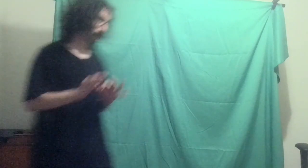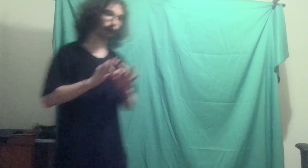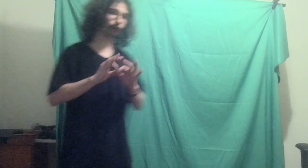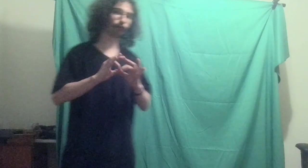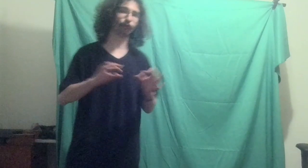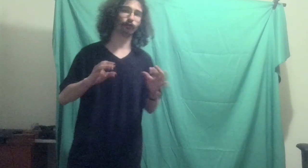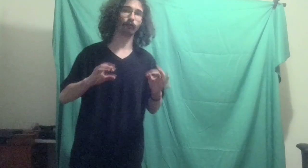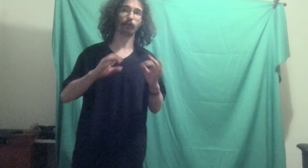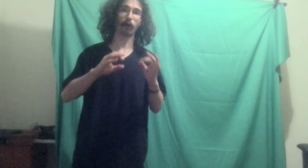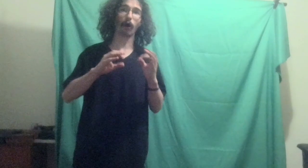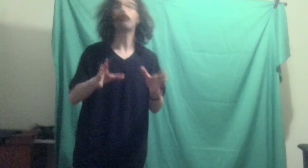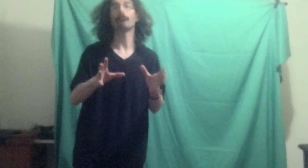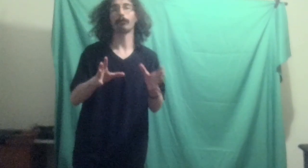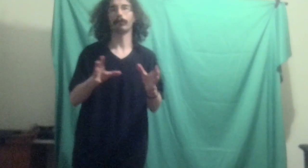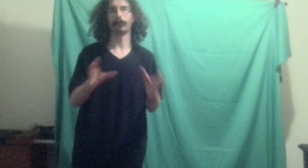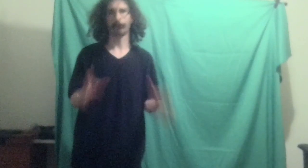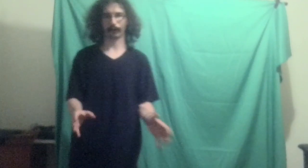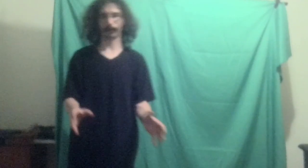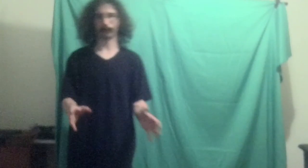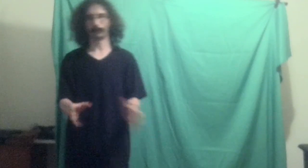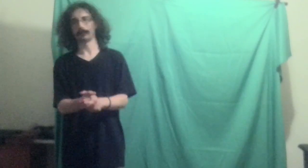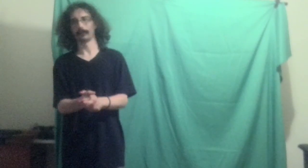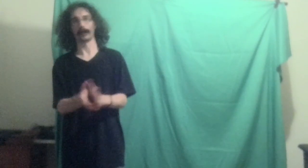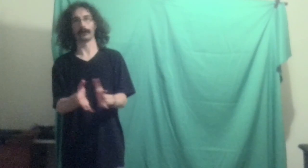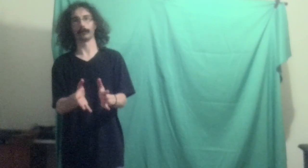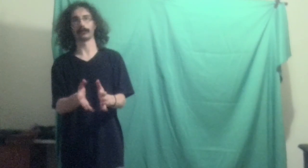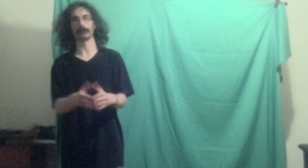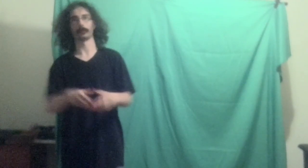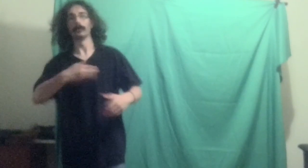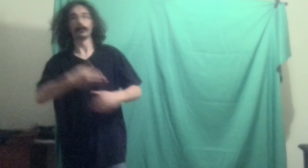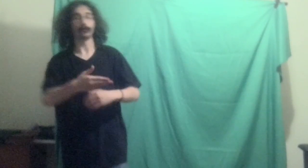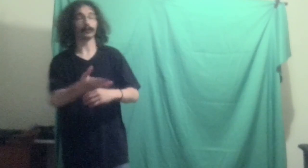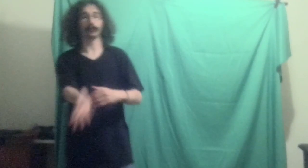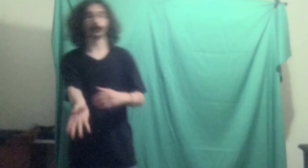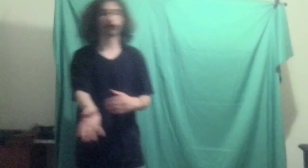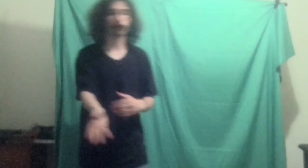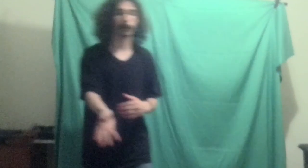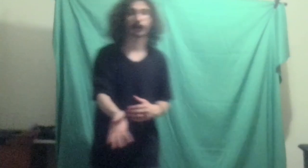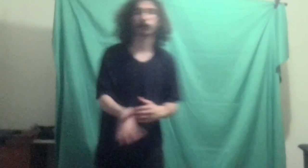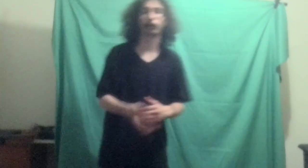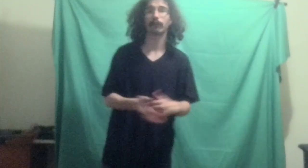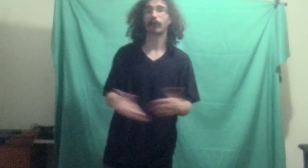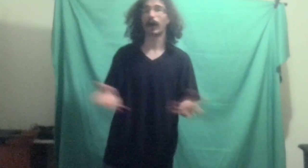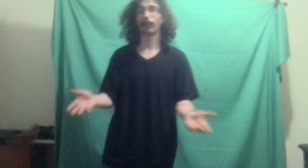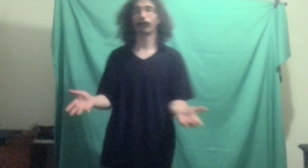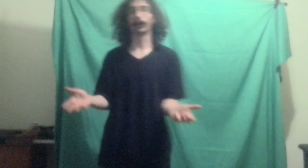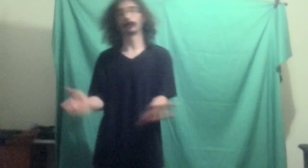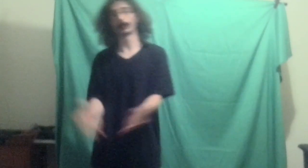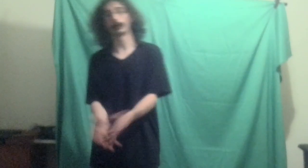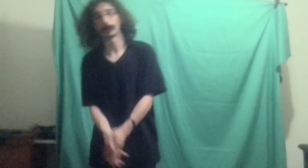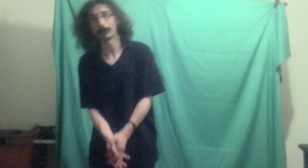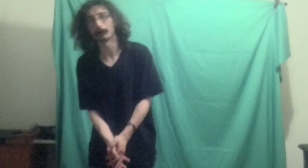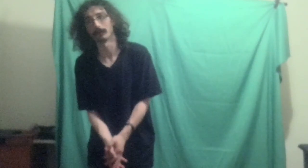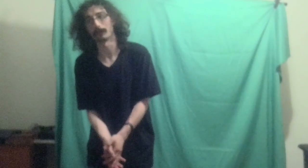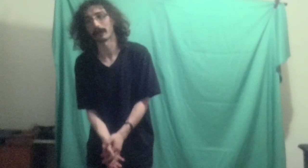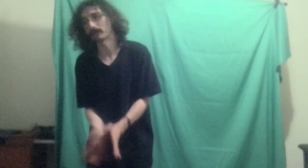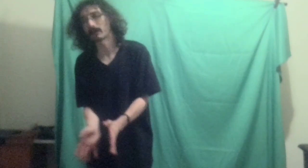to do other things. Like for example, I started giving YouTube advice because I thought I was going to quit YouTube at the time.